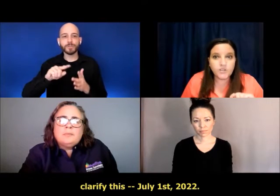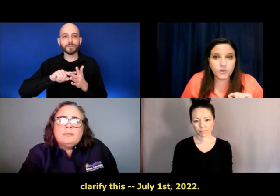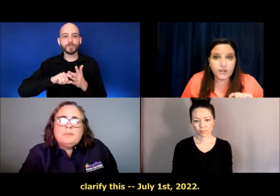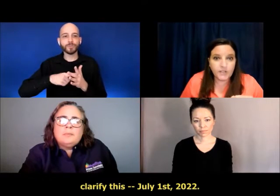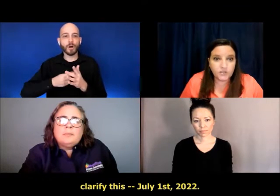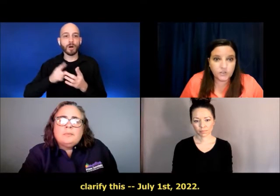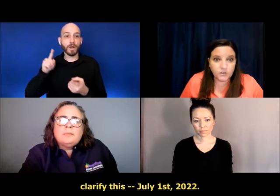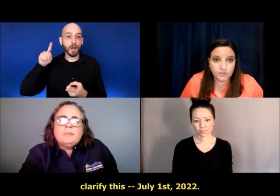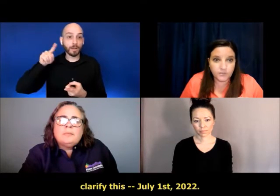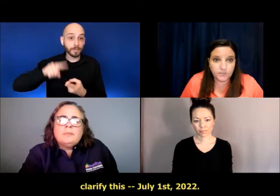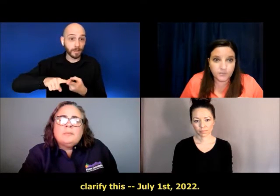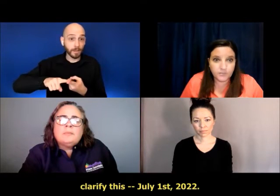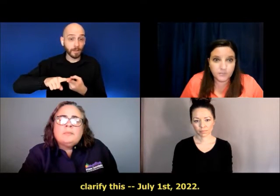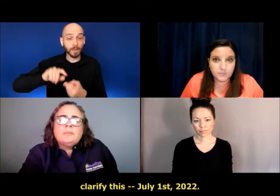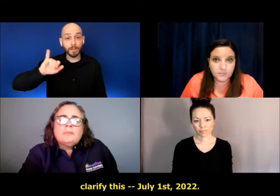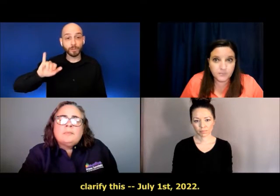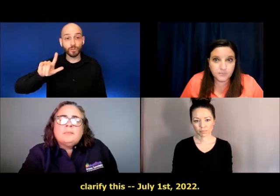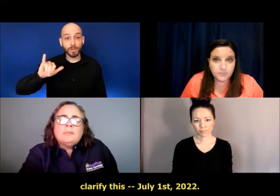2022.